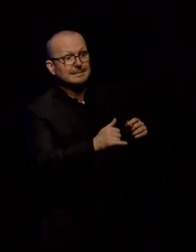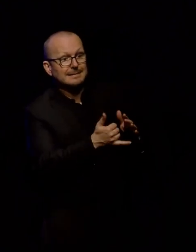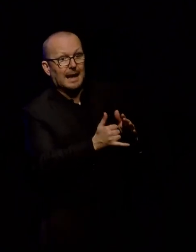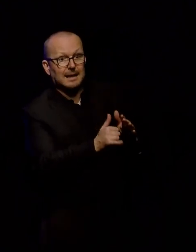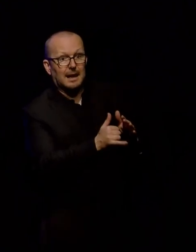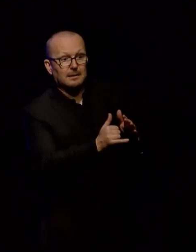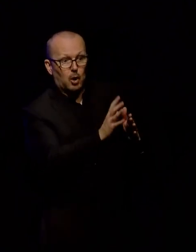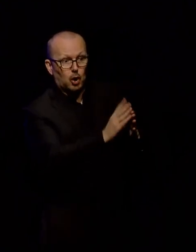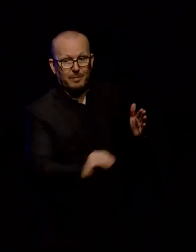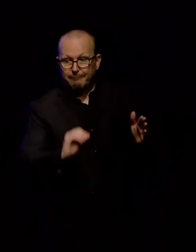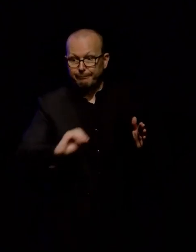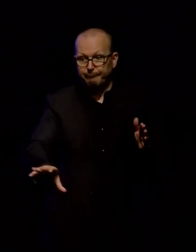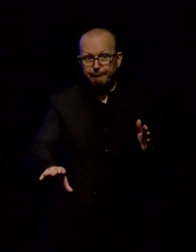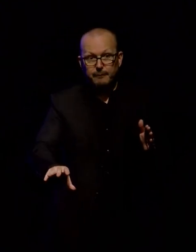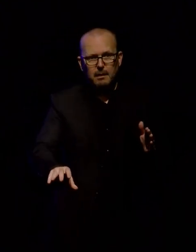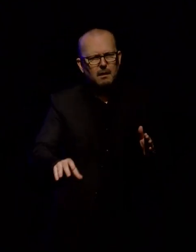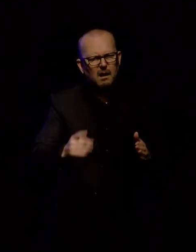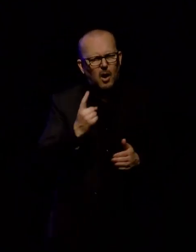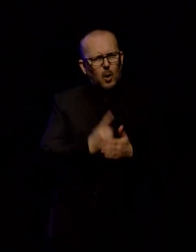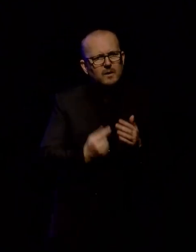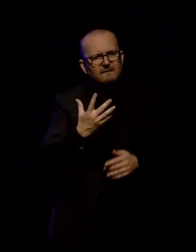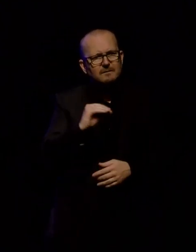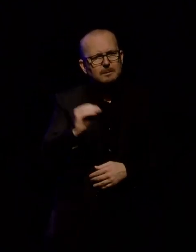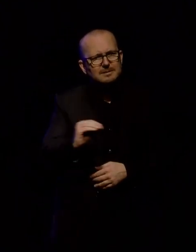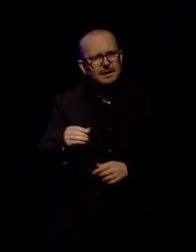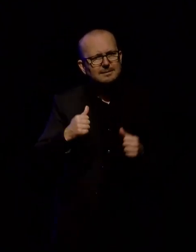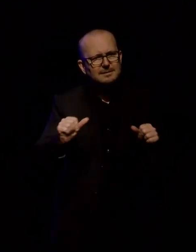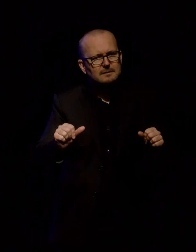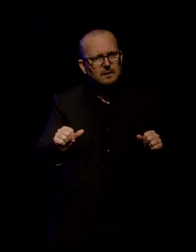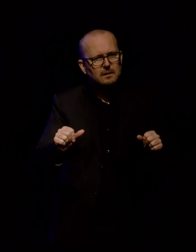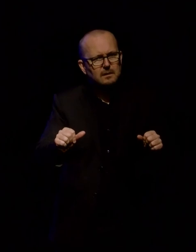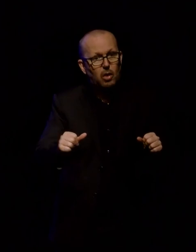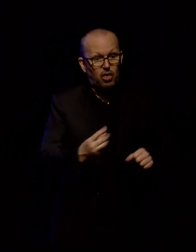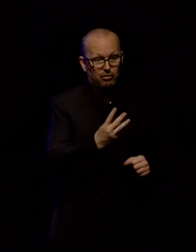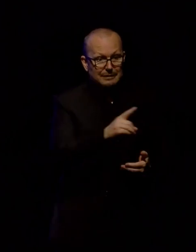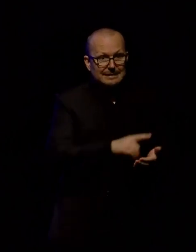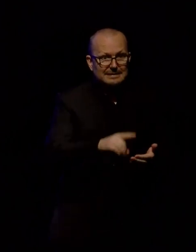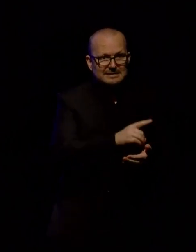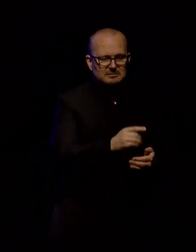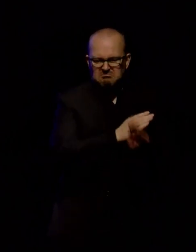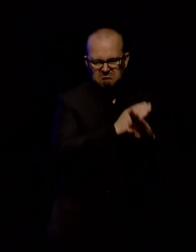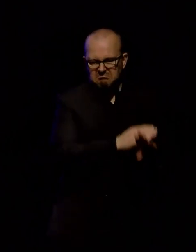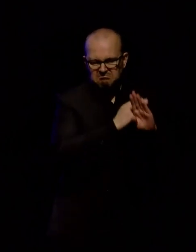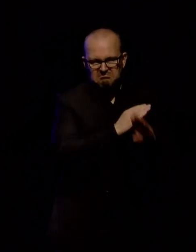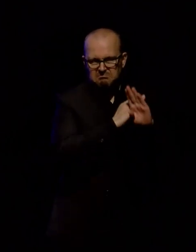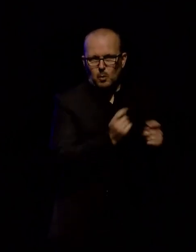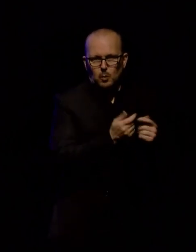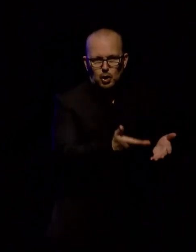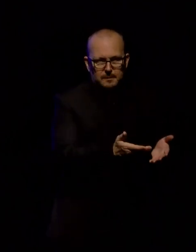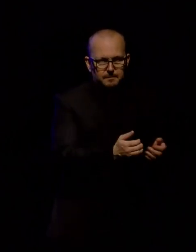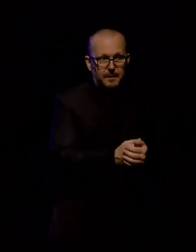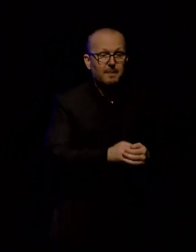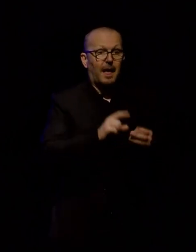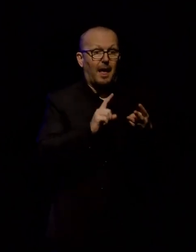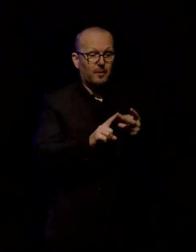over here. That only had a 50% success rate. It spat out three discs, said it couldn't read it. The other workflow we tried, which was a